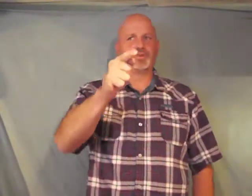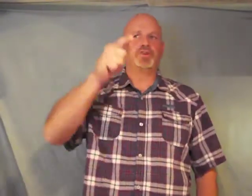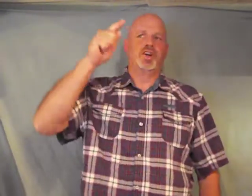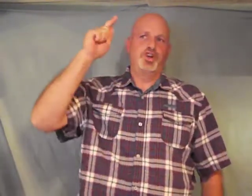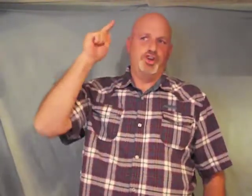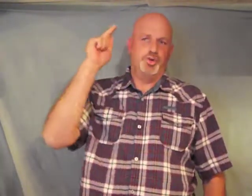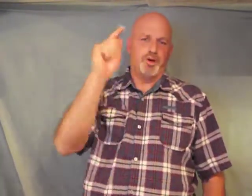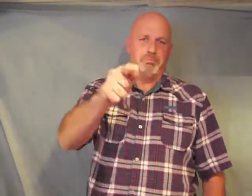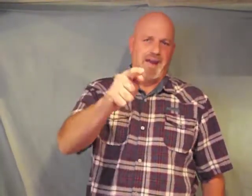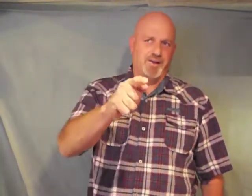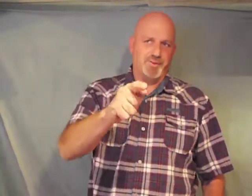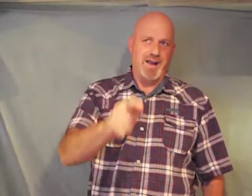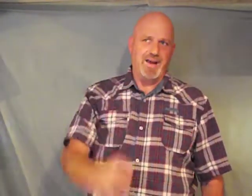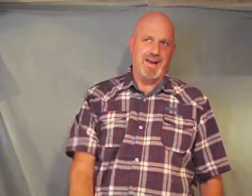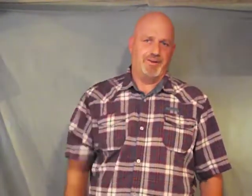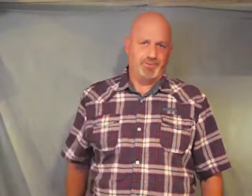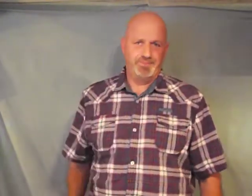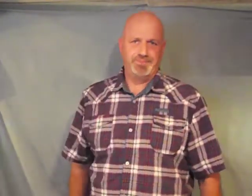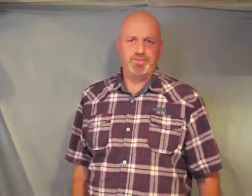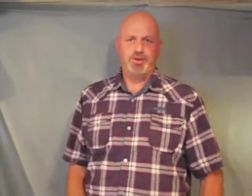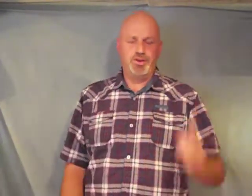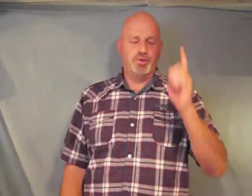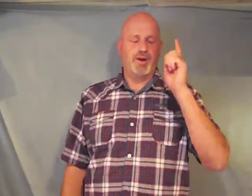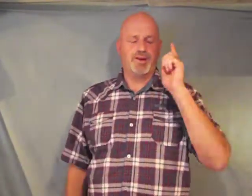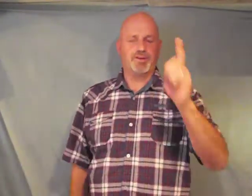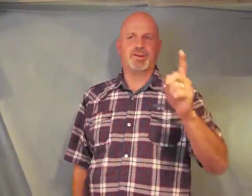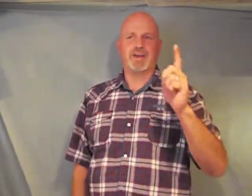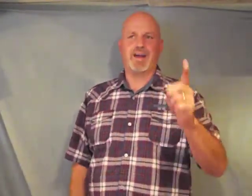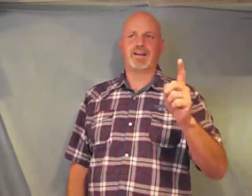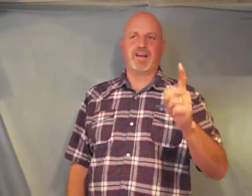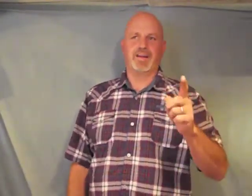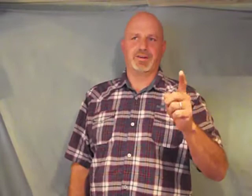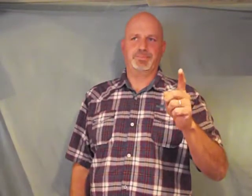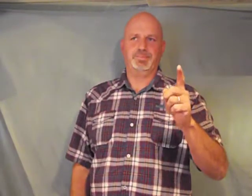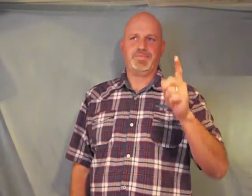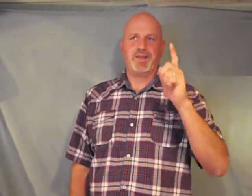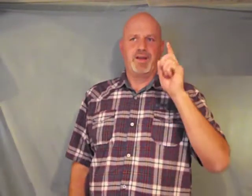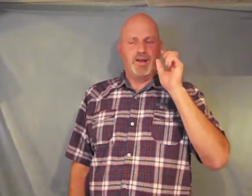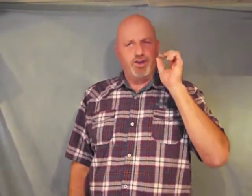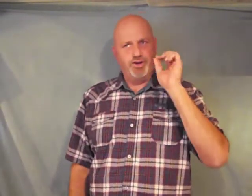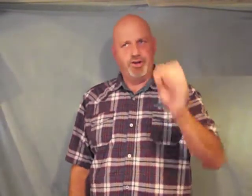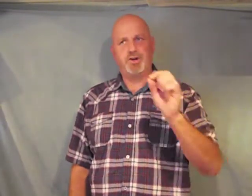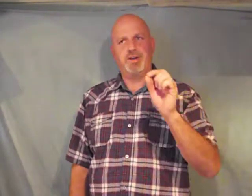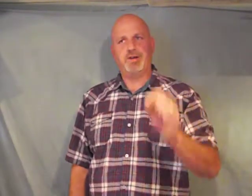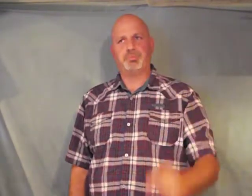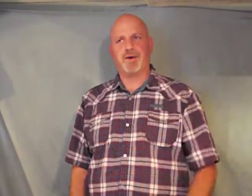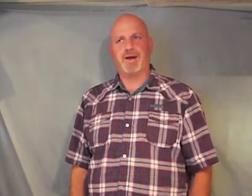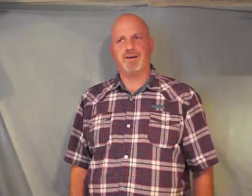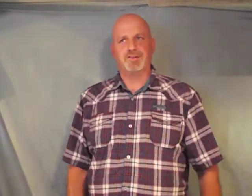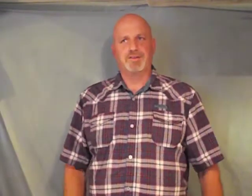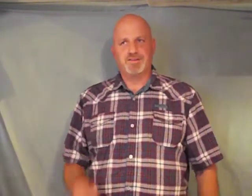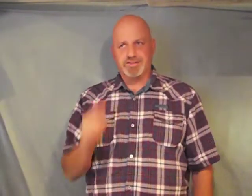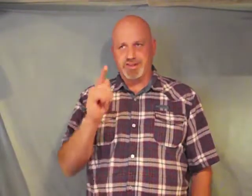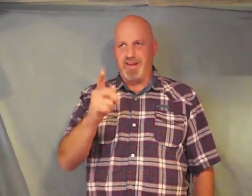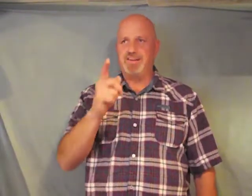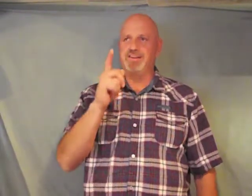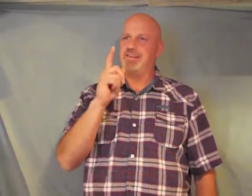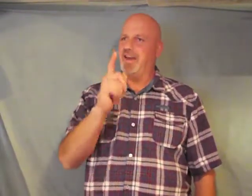you are bound right now you and your entire kingdom unity and prayer Satan take